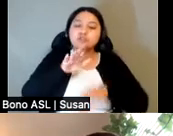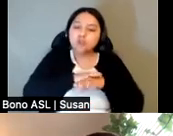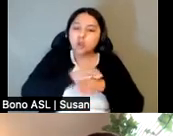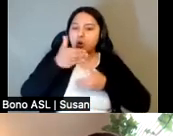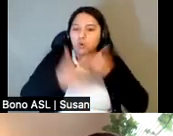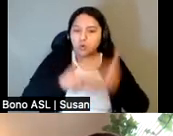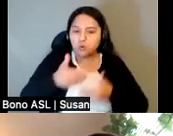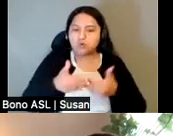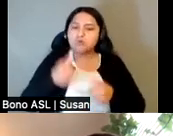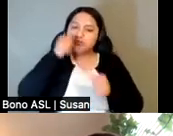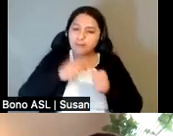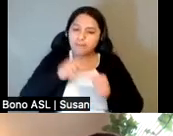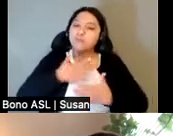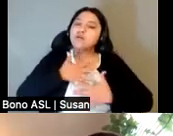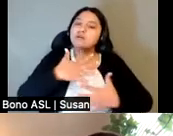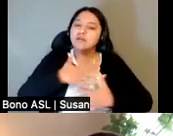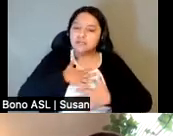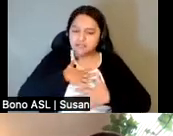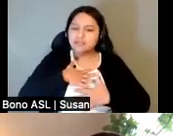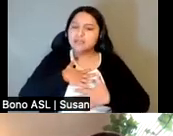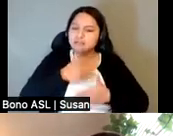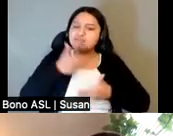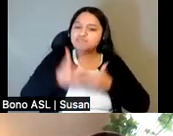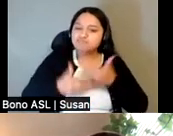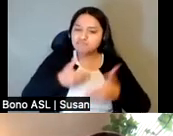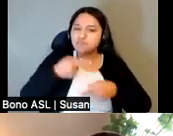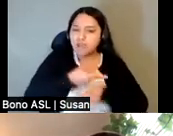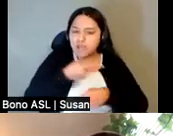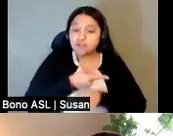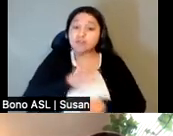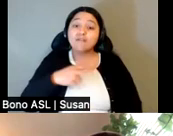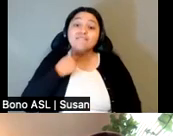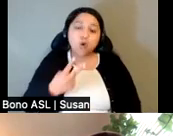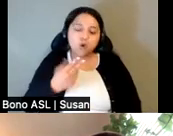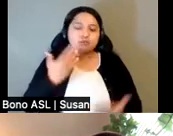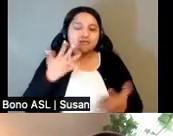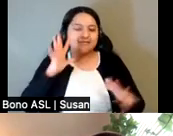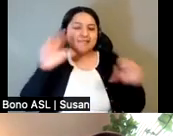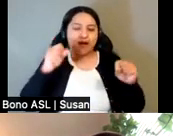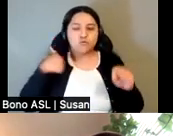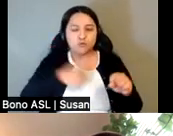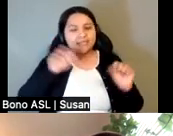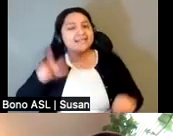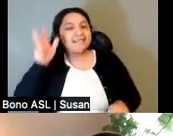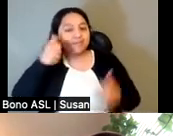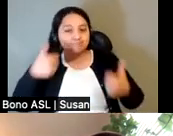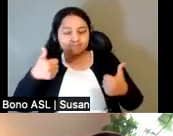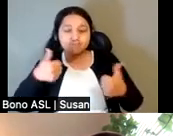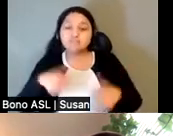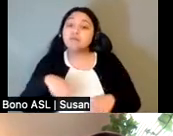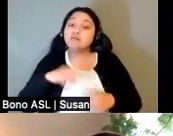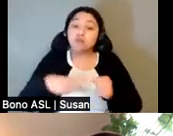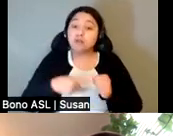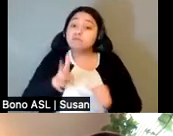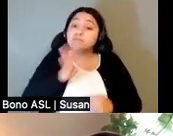respirar. Hable a buen volumen para que podamos escuchar todo lo que tiene que decir. Diga su nombre antes de hablar.